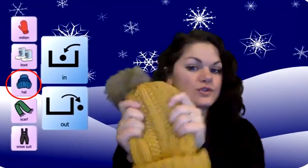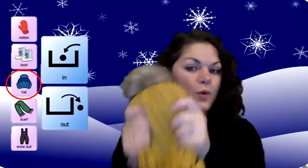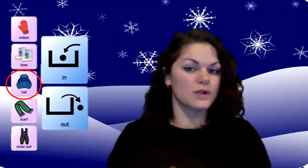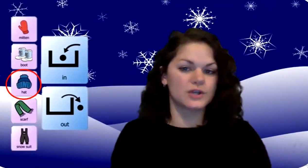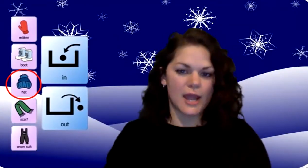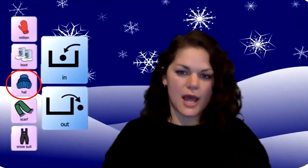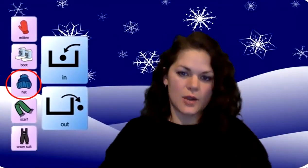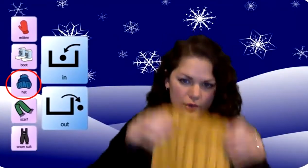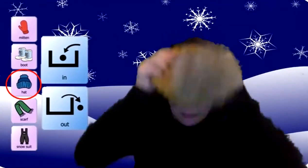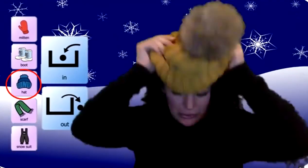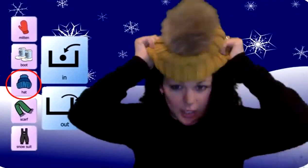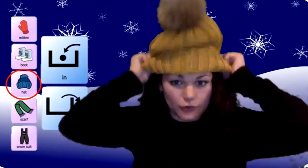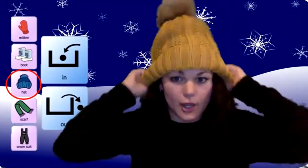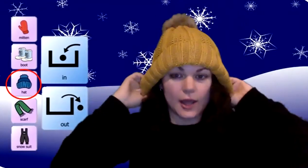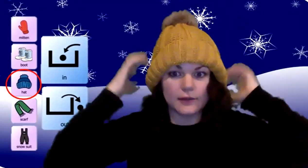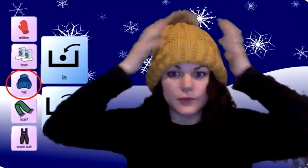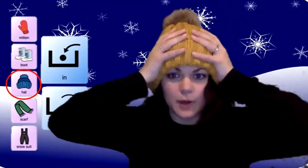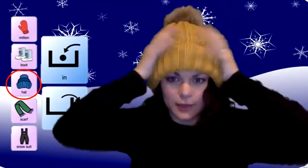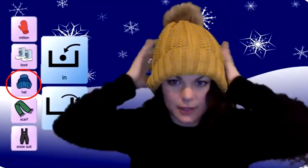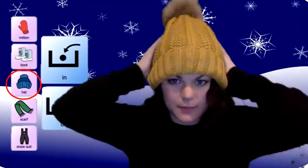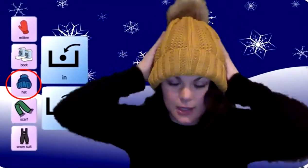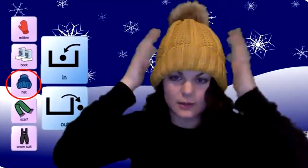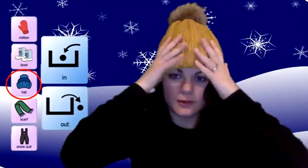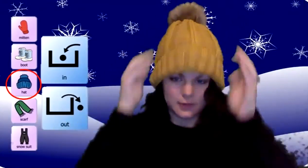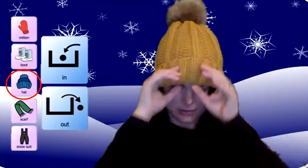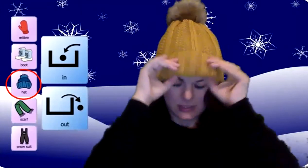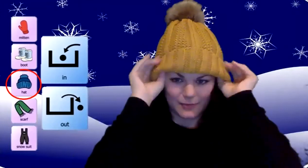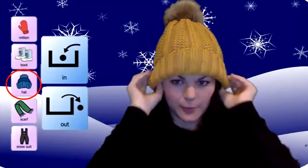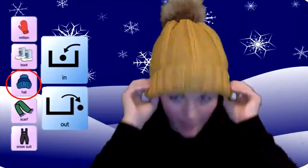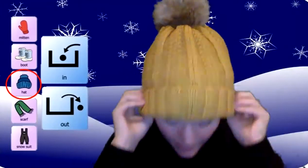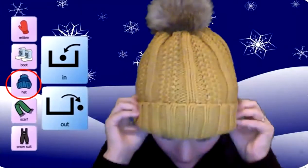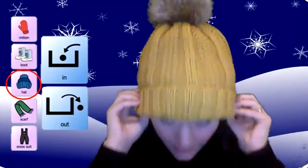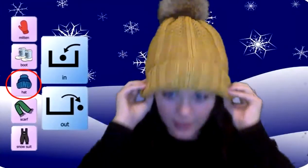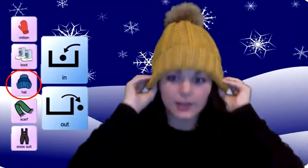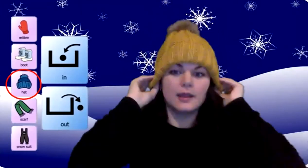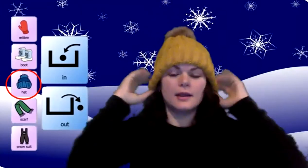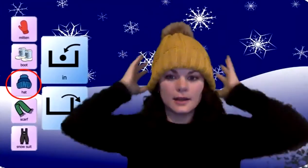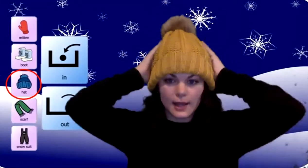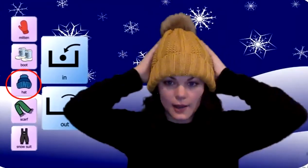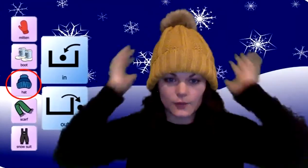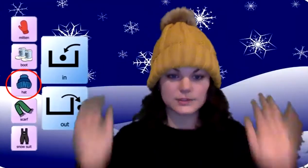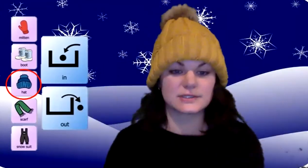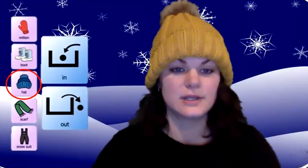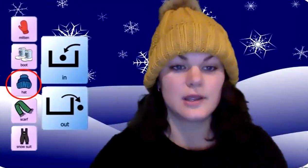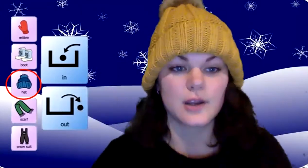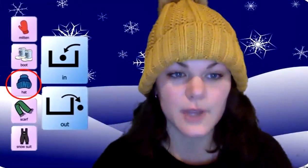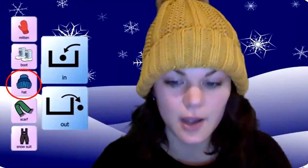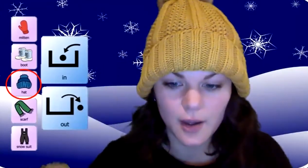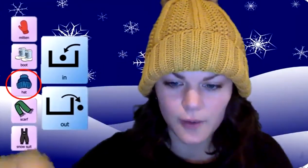to hold your hat or you can put it on your head if you want like me. I'm going to put my head in and out. Here we go.